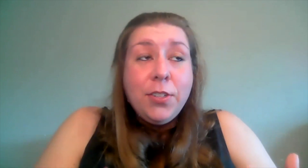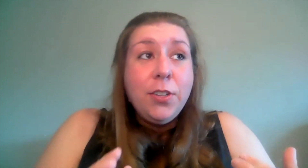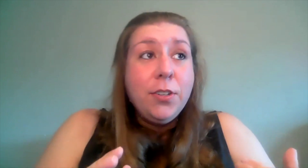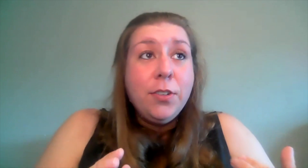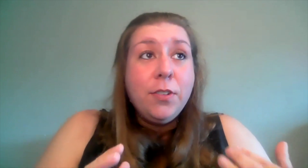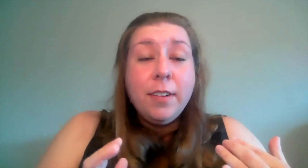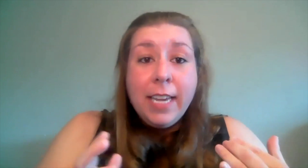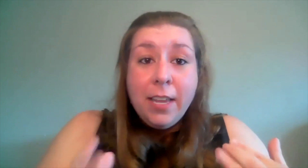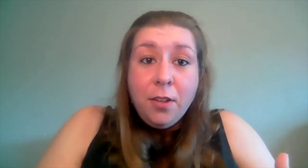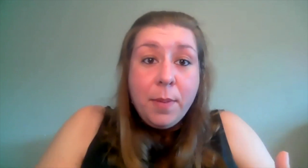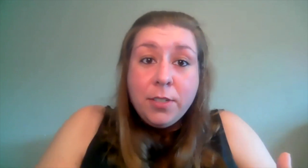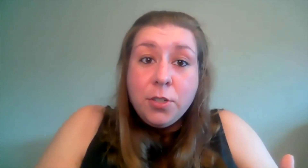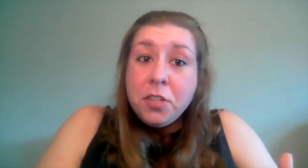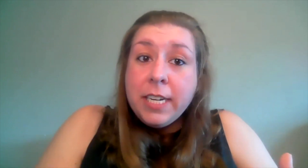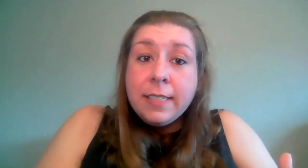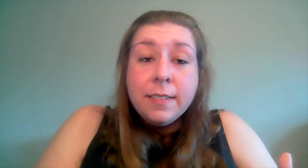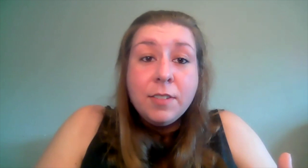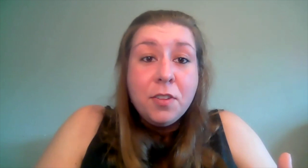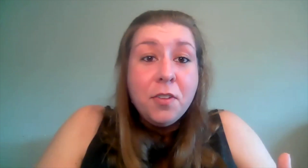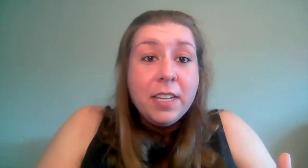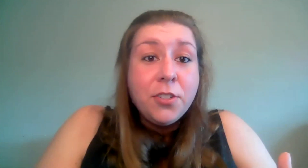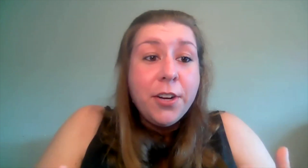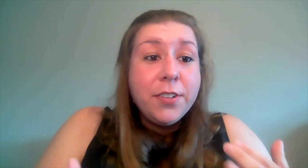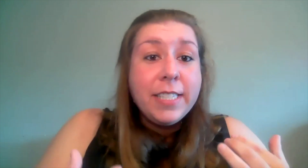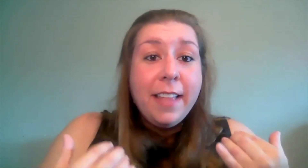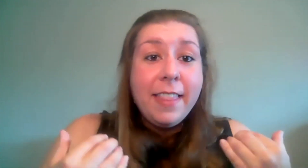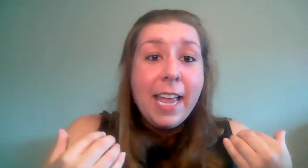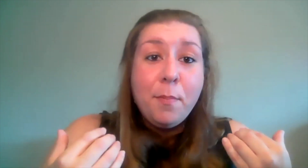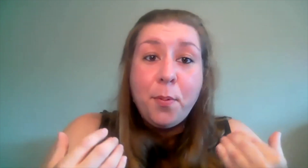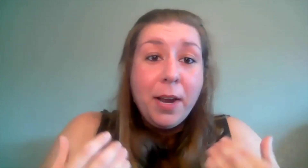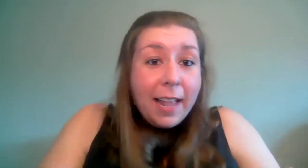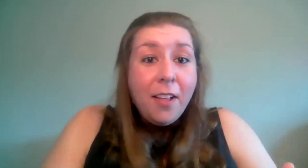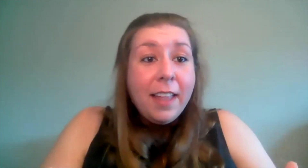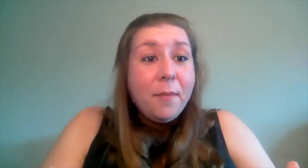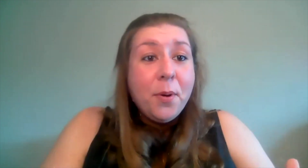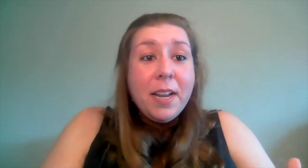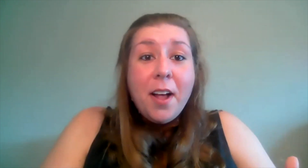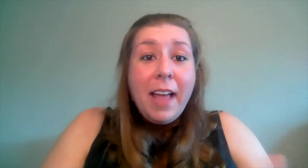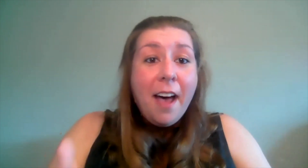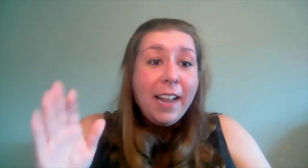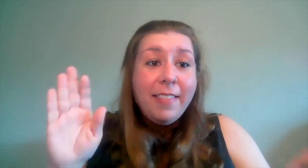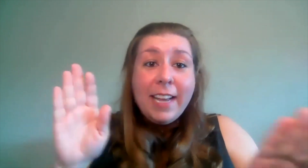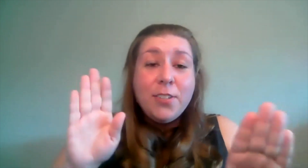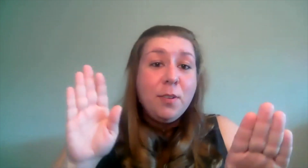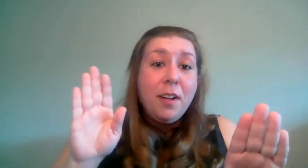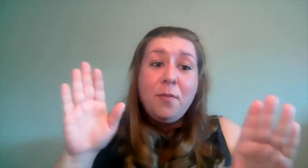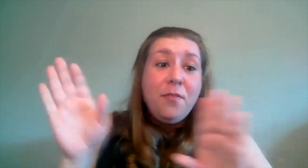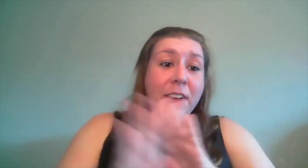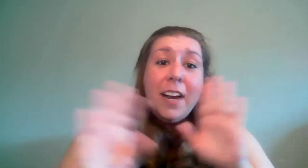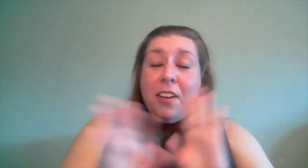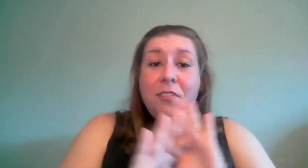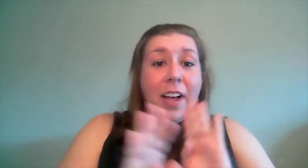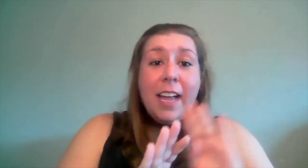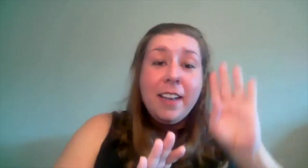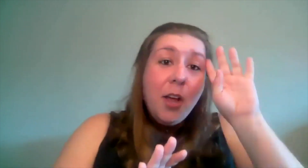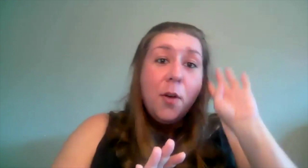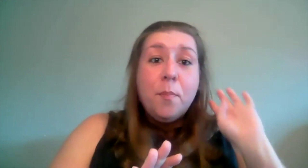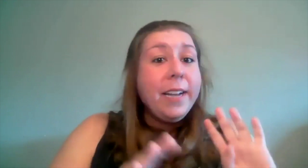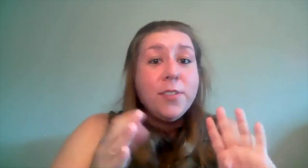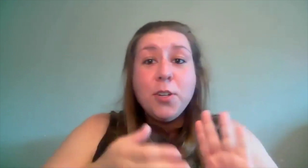who kill a bunch of trees to do these shows and they print out print it all out and they do a very fun binder